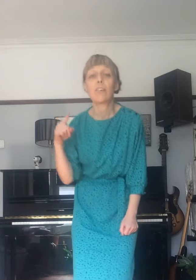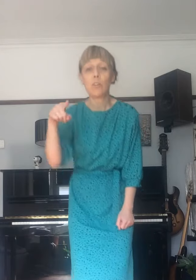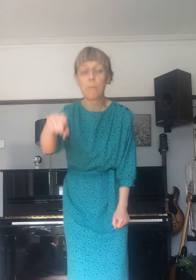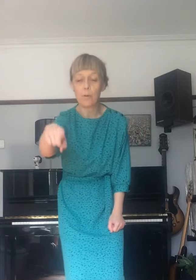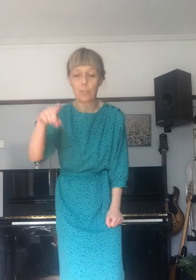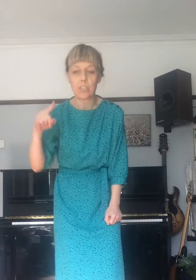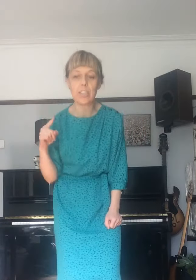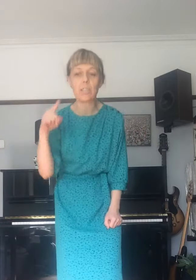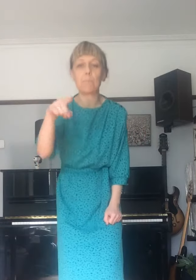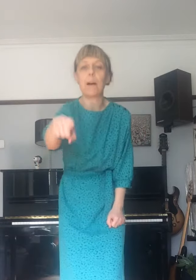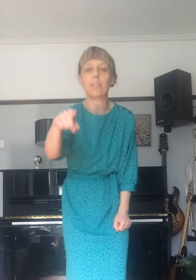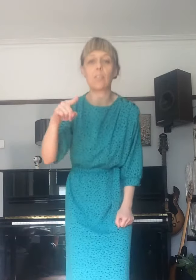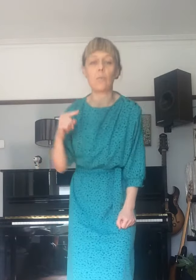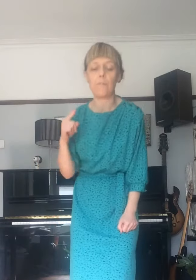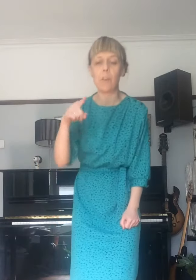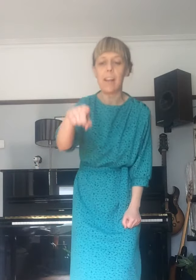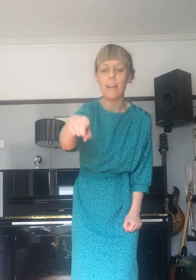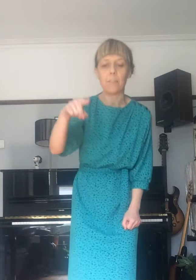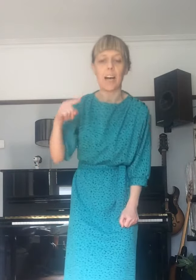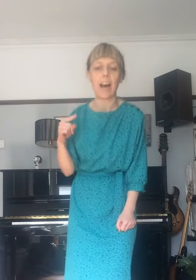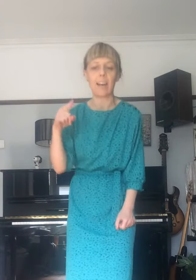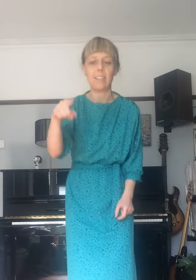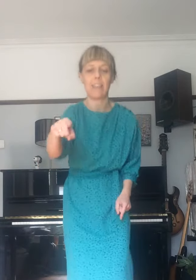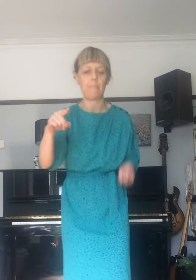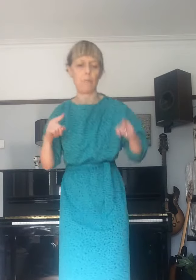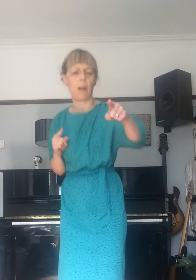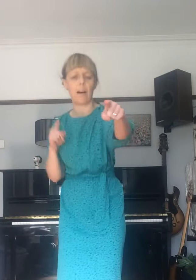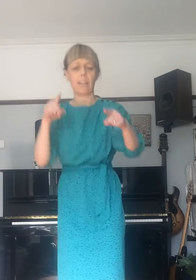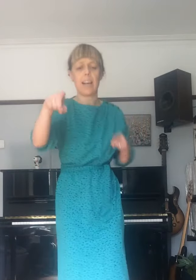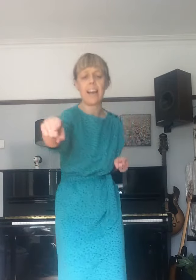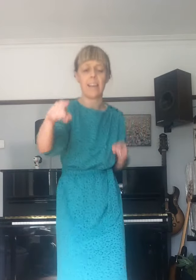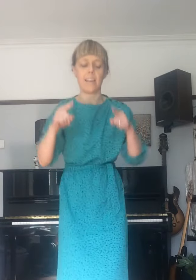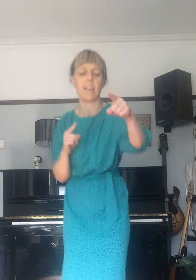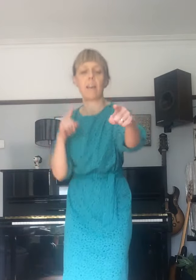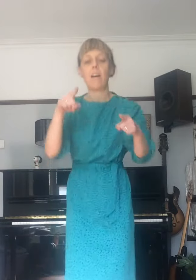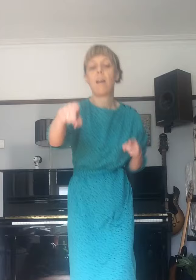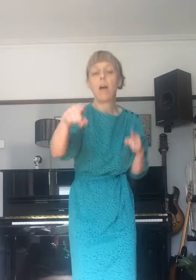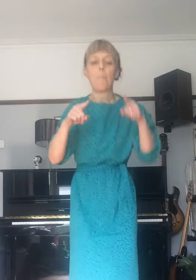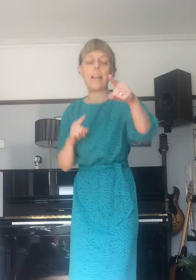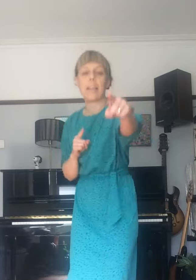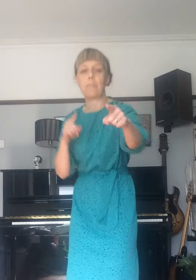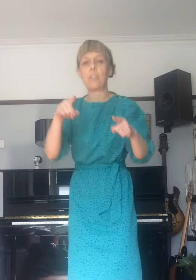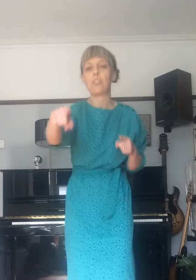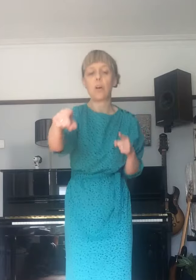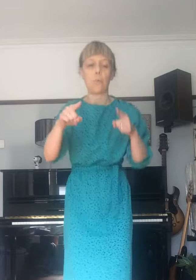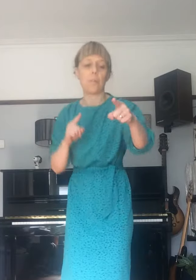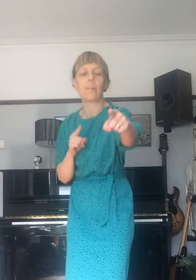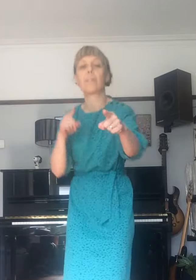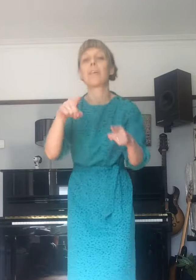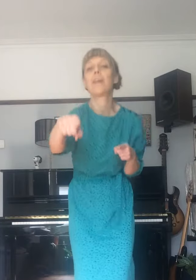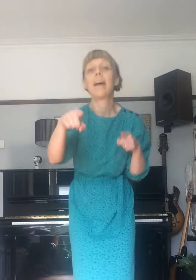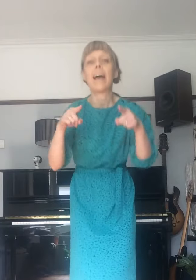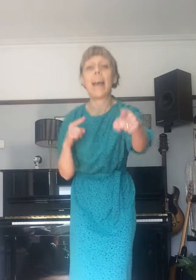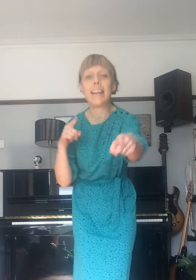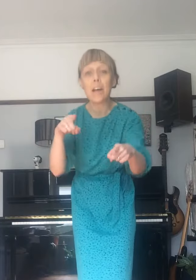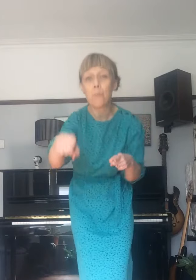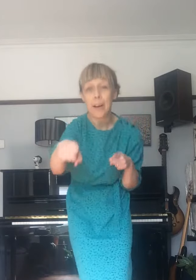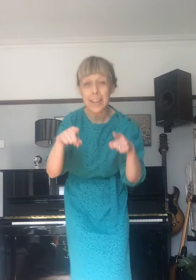So push this button with your left hand. Everyone. Hey, my name is Joe. And I work